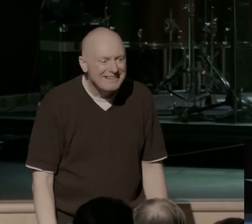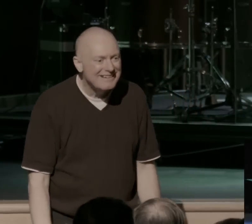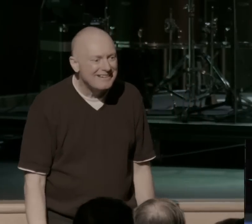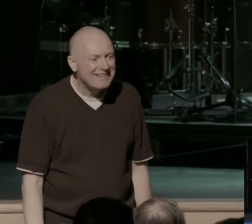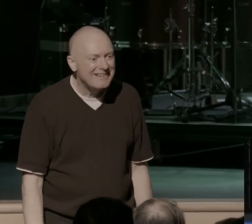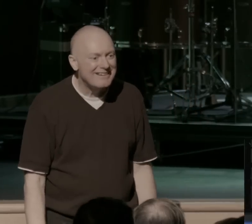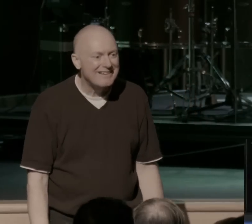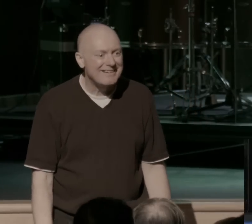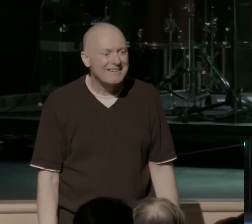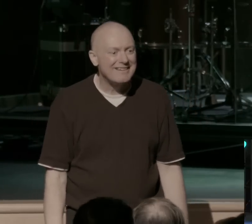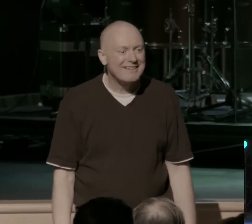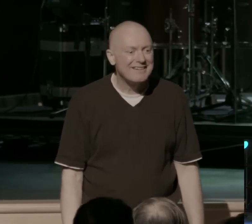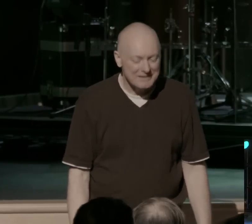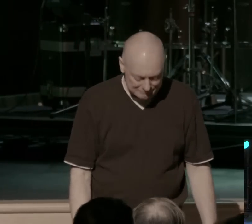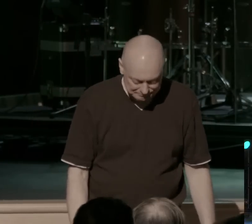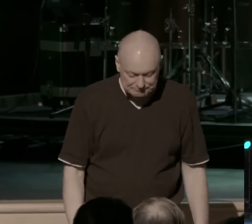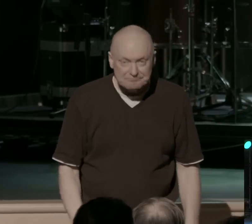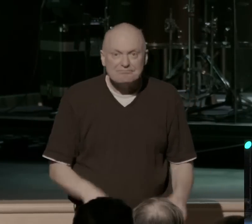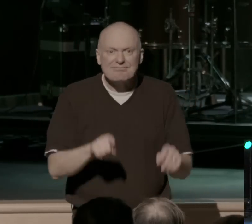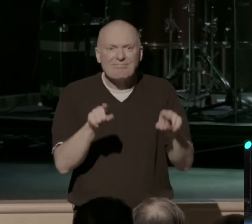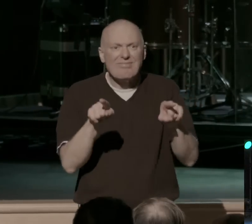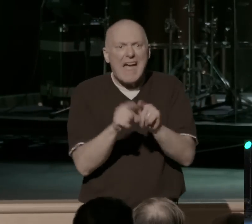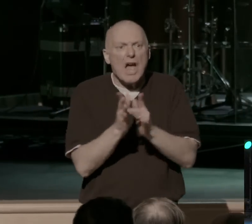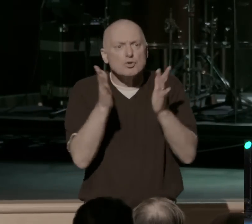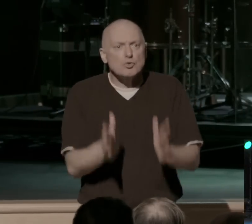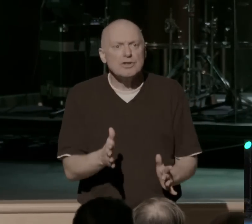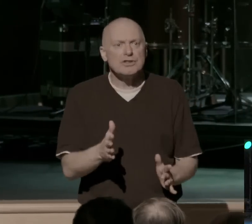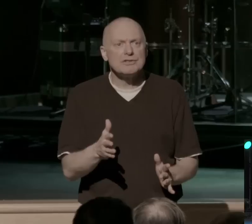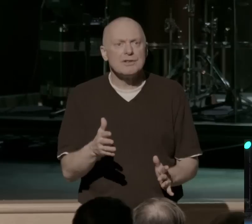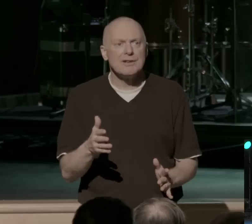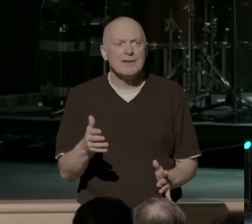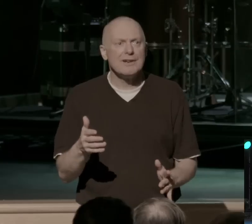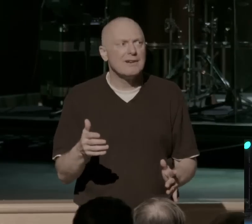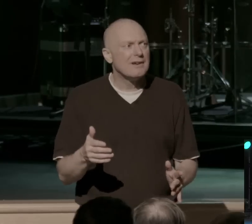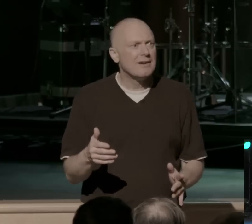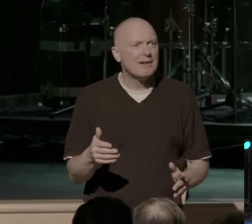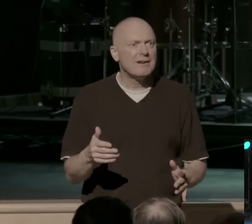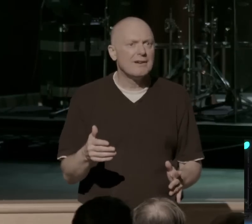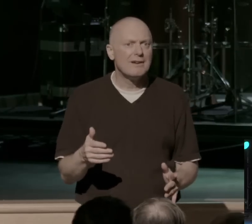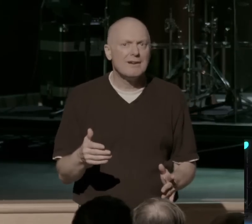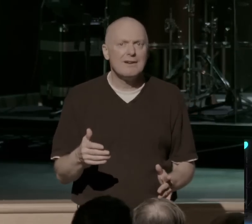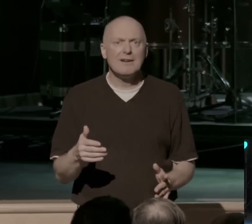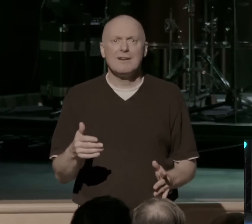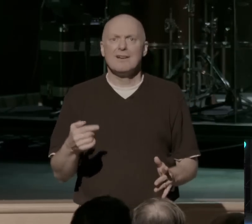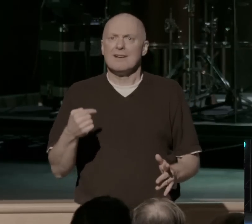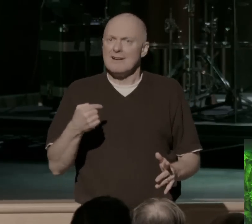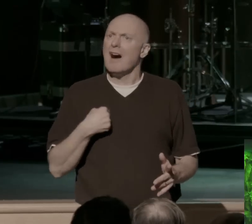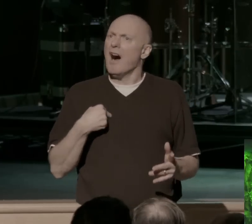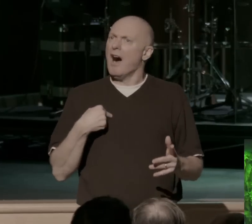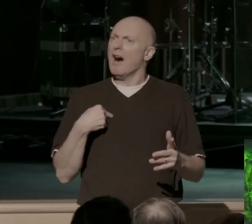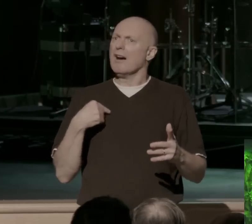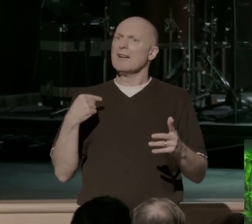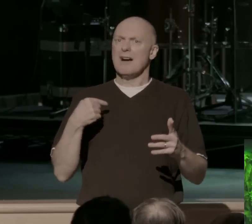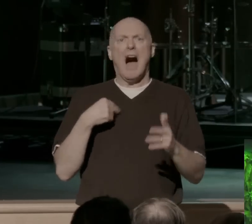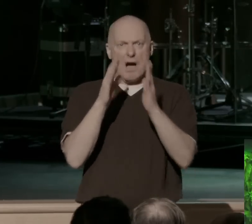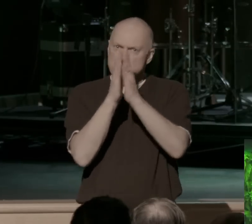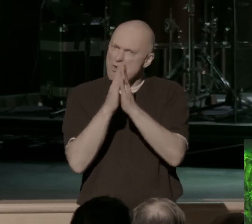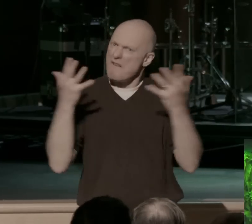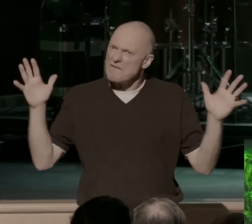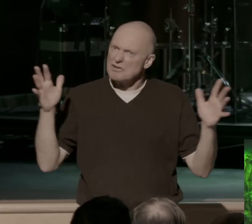And as Christians, we can be so like, hey, I've left, man. I've been delivered. I've come to Christ. I've prayed the prayer. I've done the Passover deal. Why